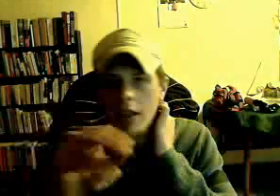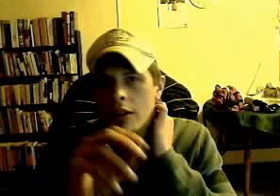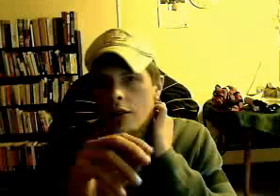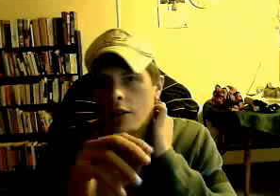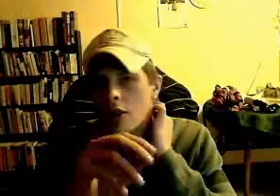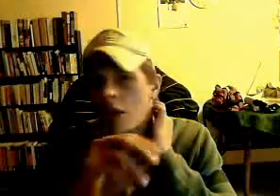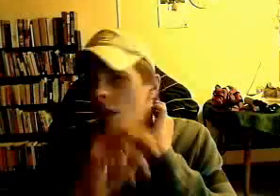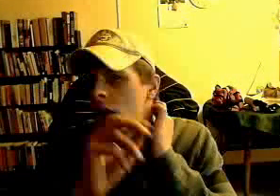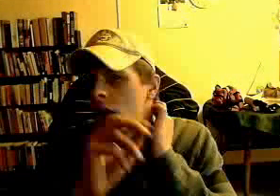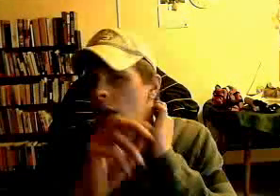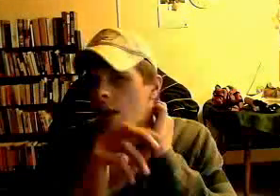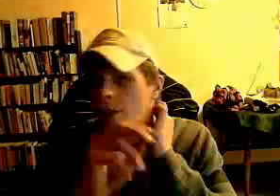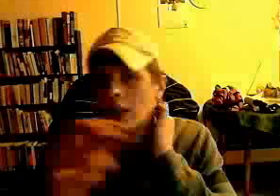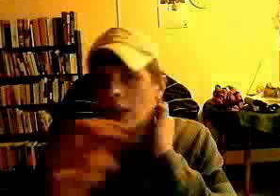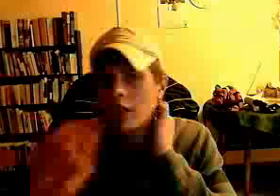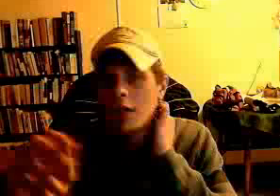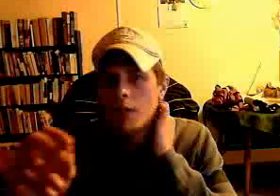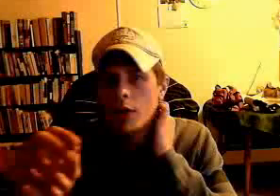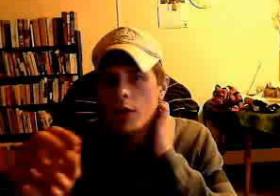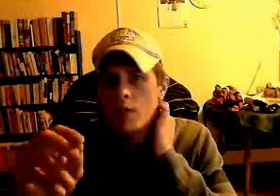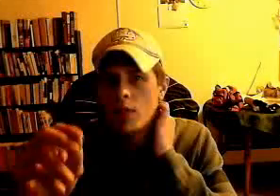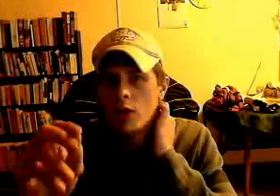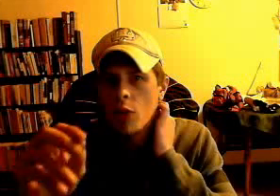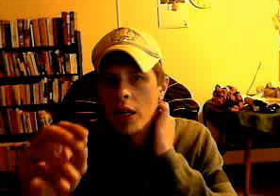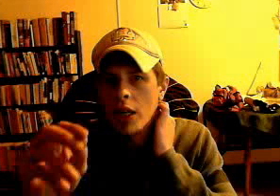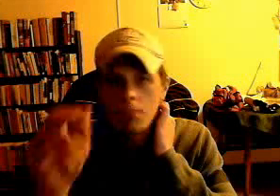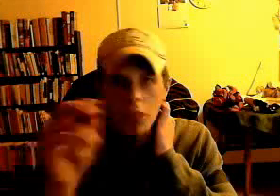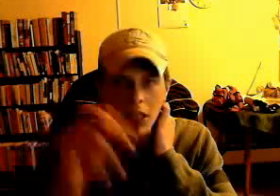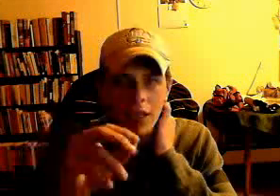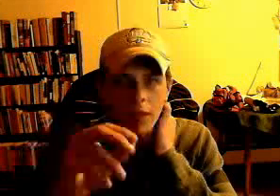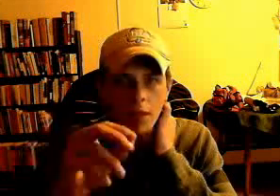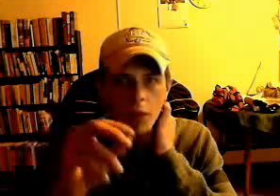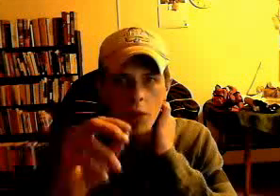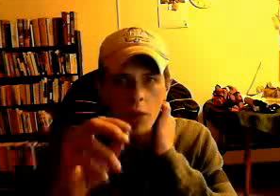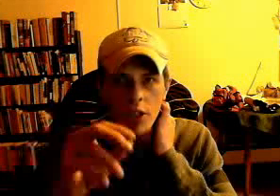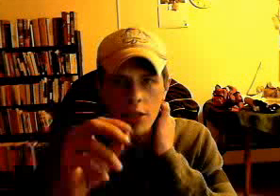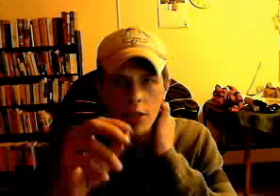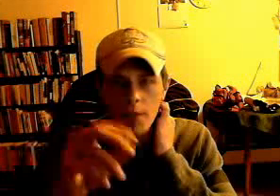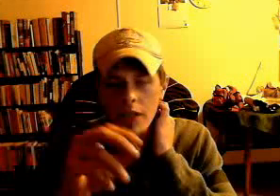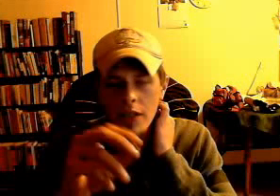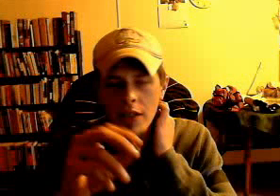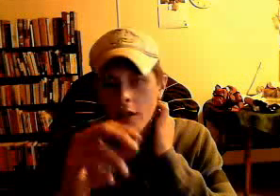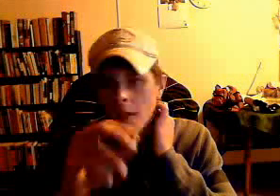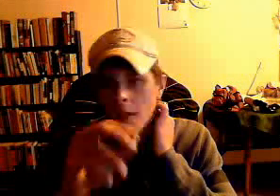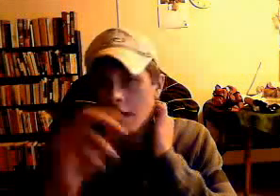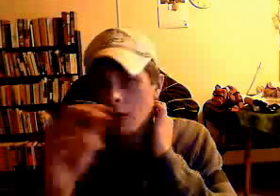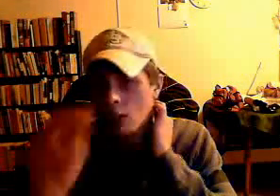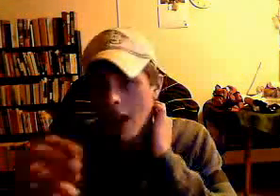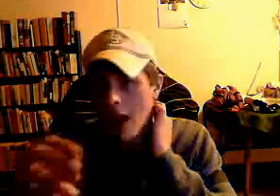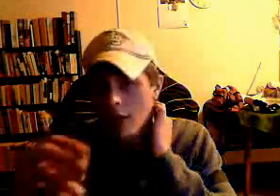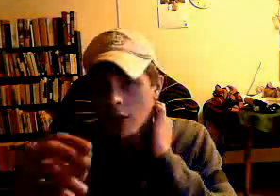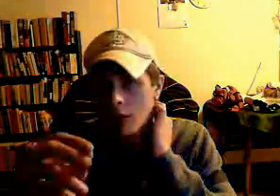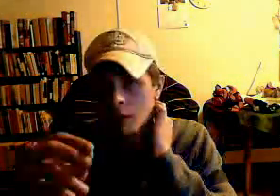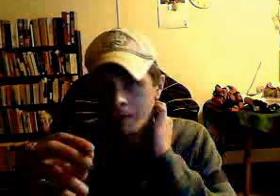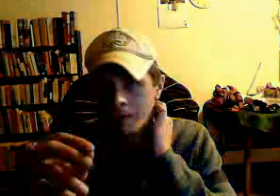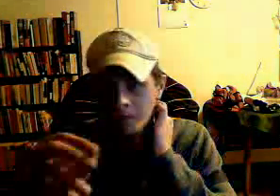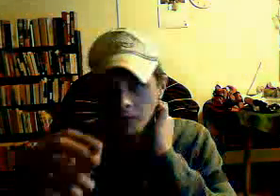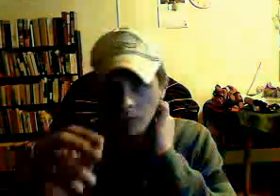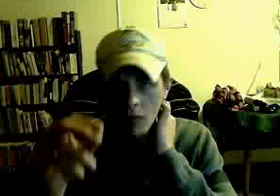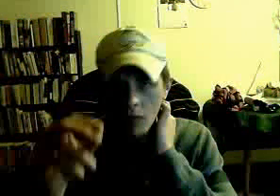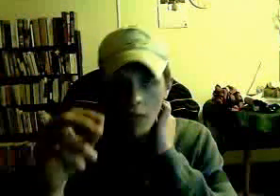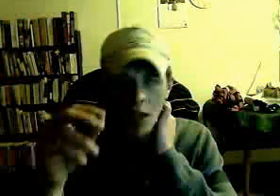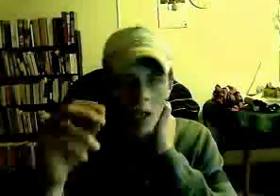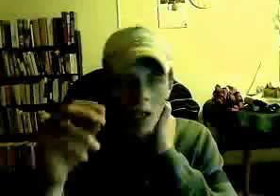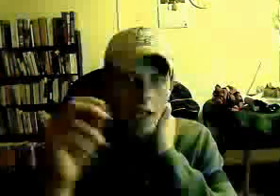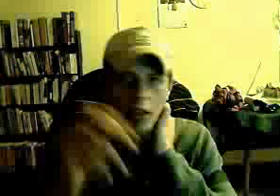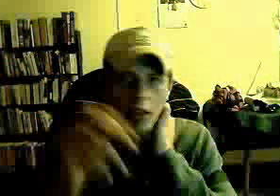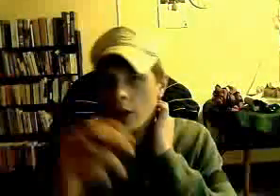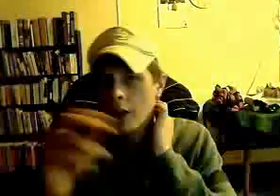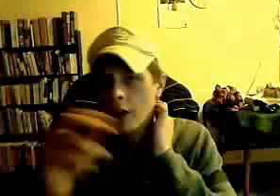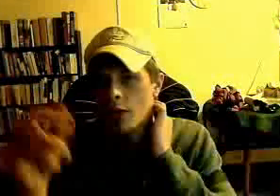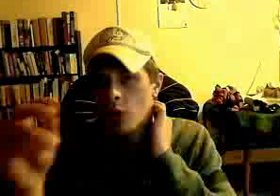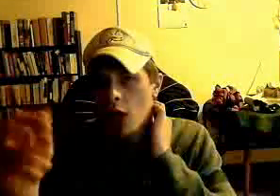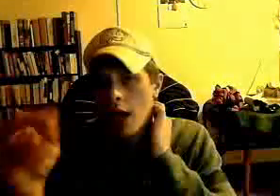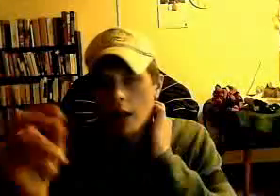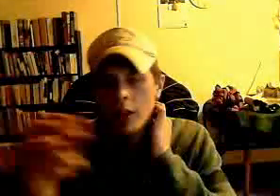a big difference between belief, which is based on something irrational, and learning through trial and error.